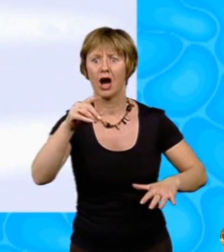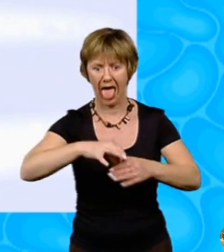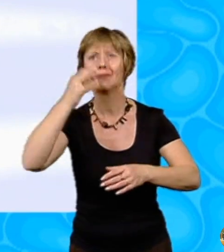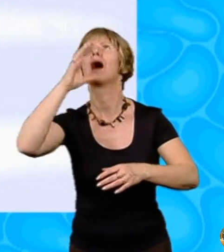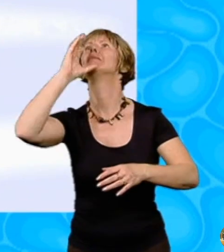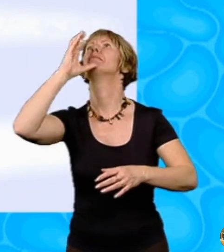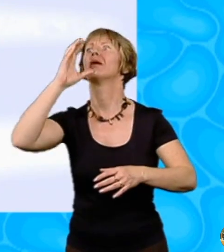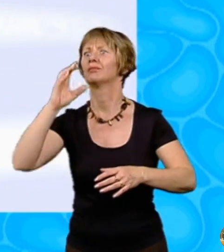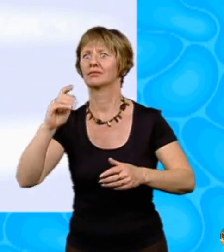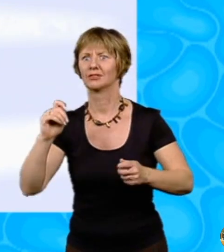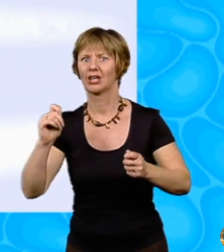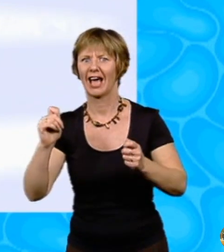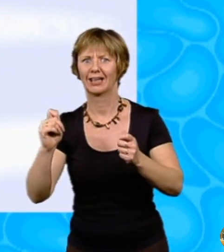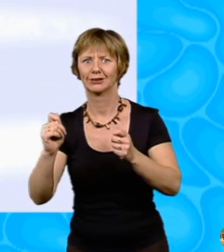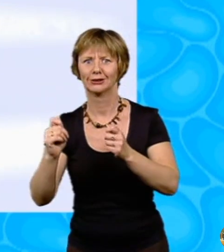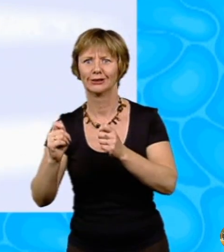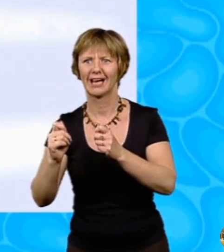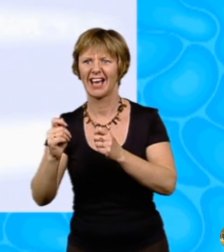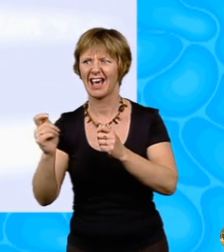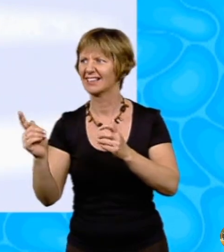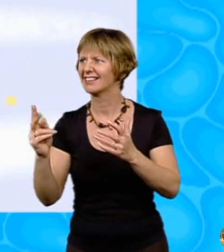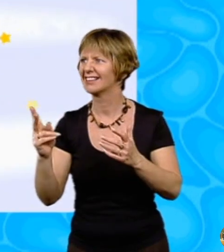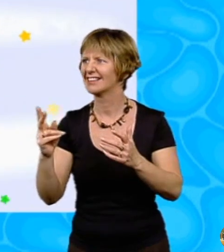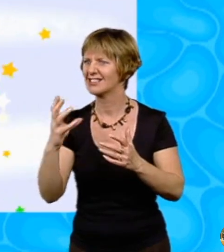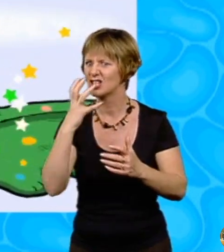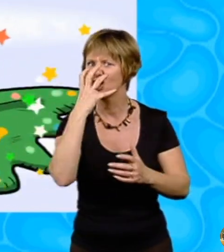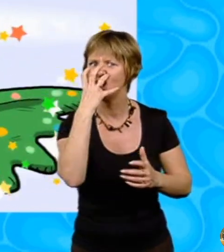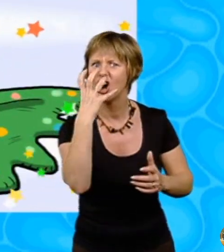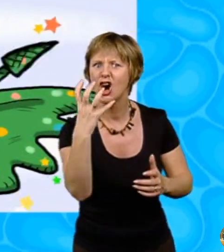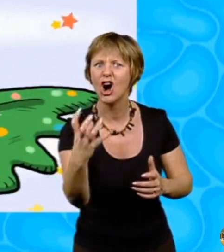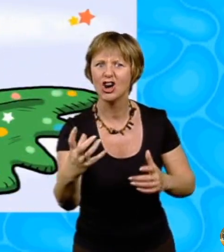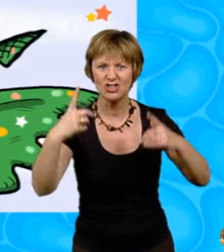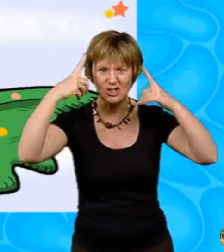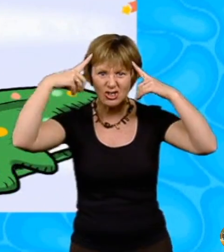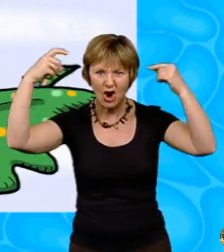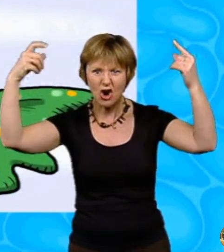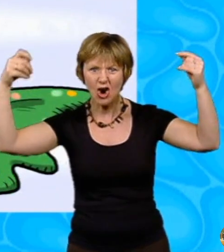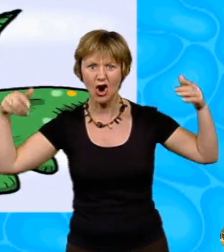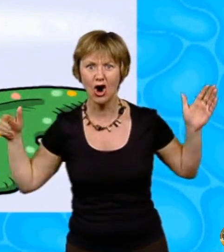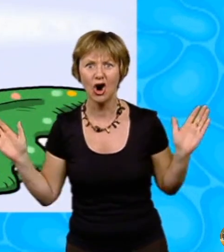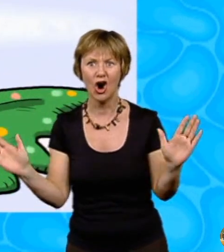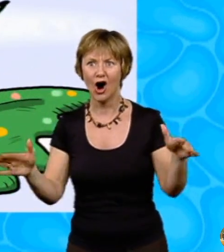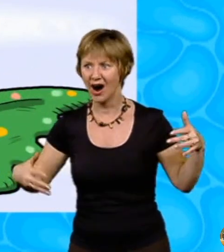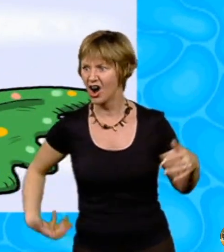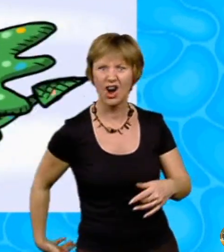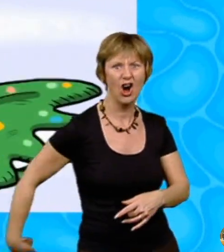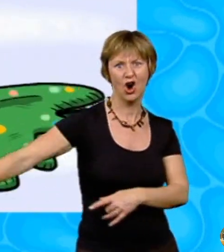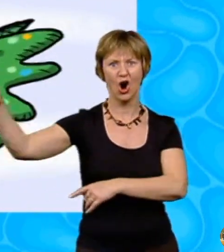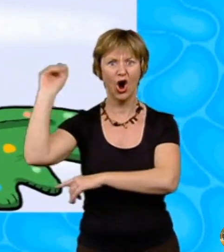down. She rubbed her growing nose. Wings sprouted out of her back. The longest tail of any animal